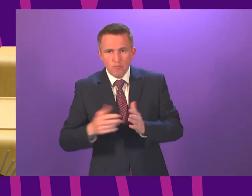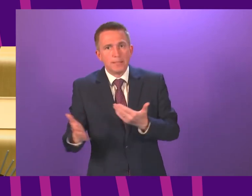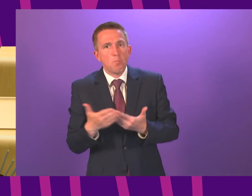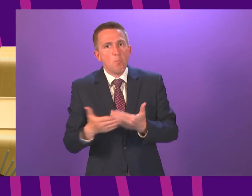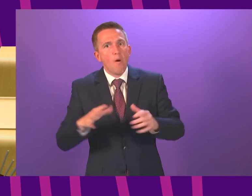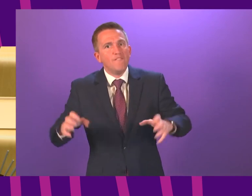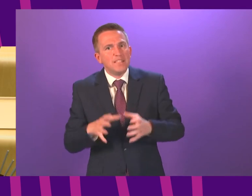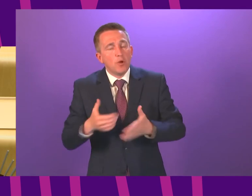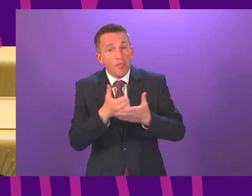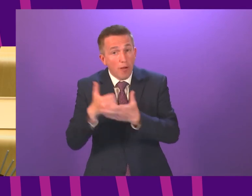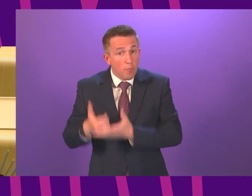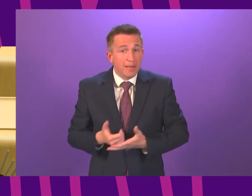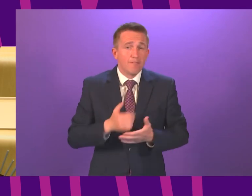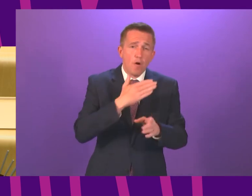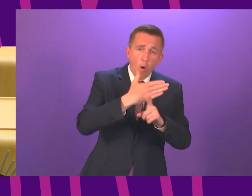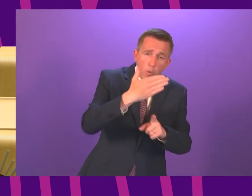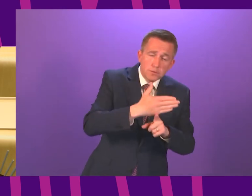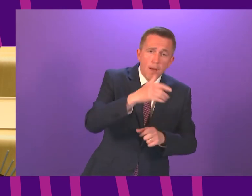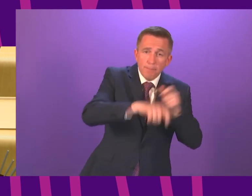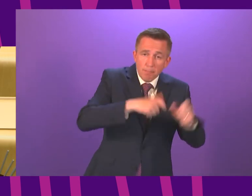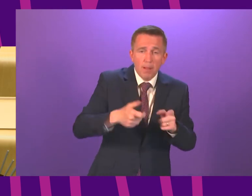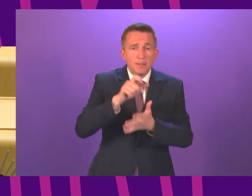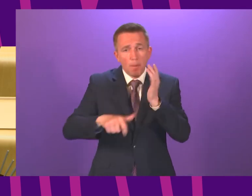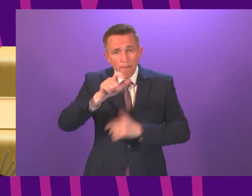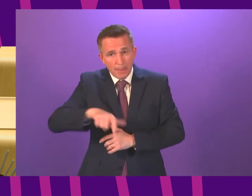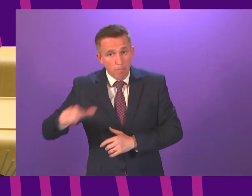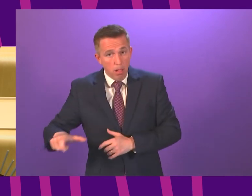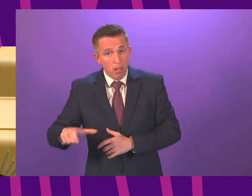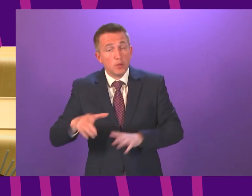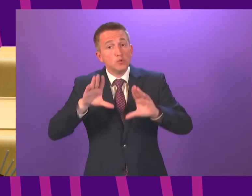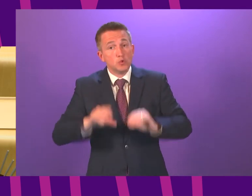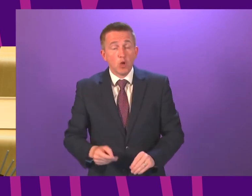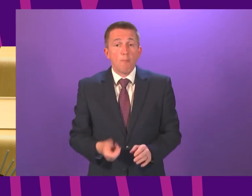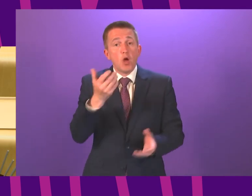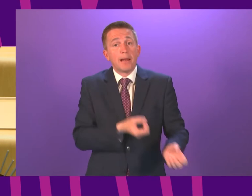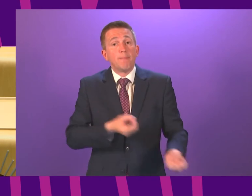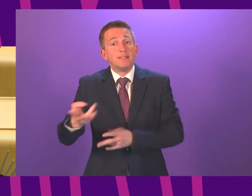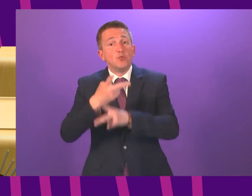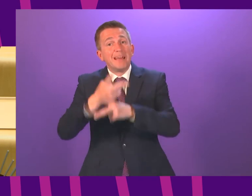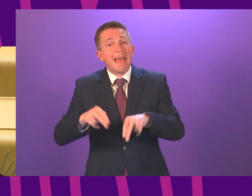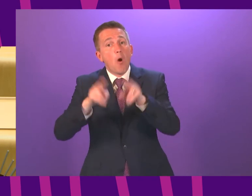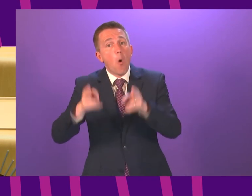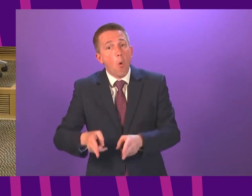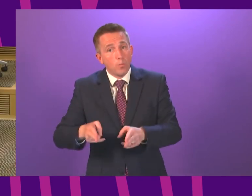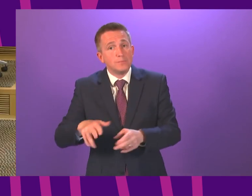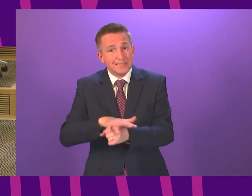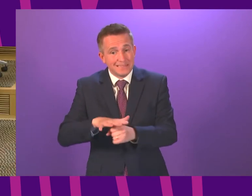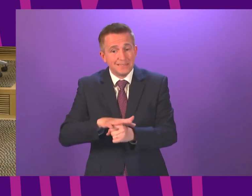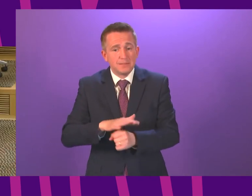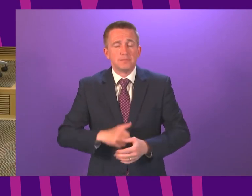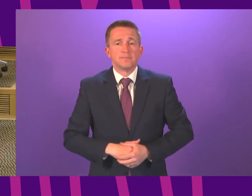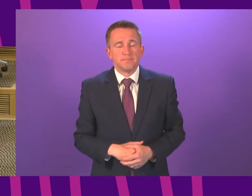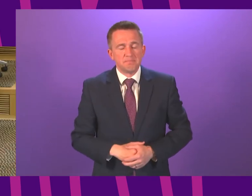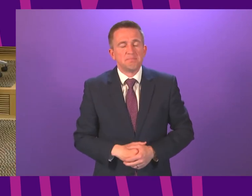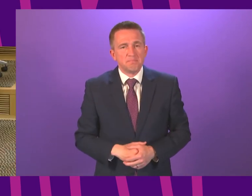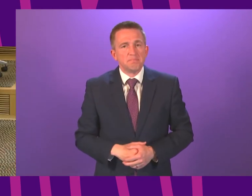our elderly citizens and those with disabilities to stop possible early and preventable admittance to care home settings first minister thank